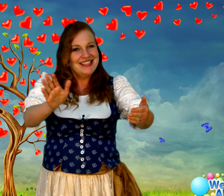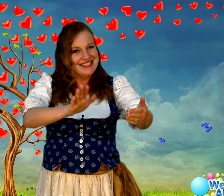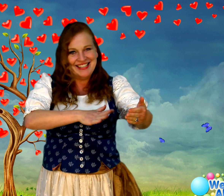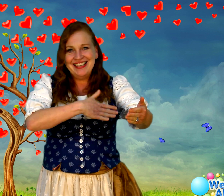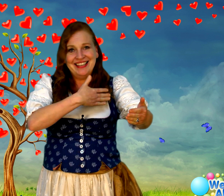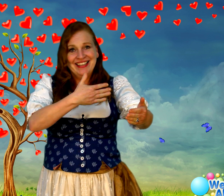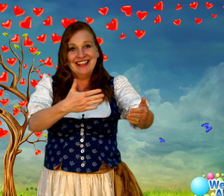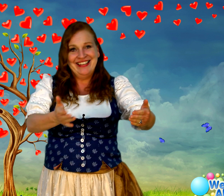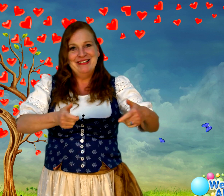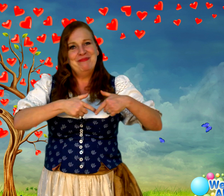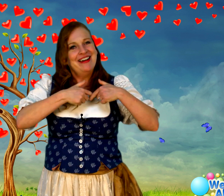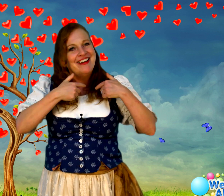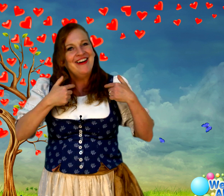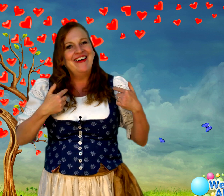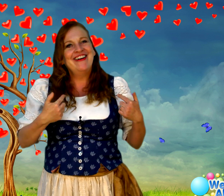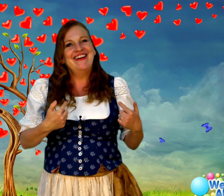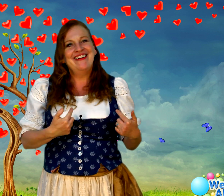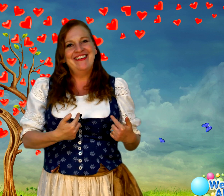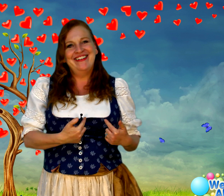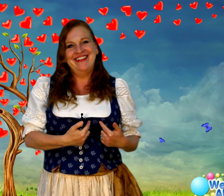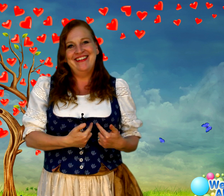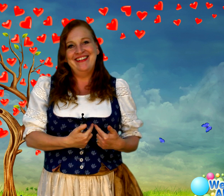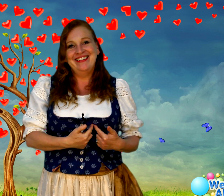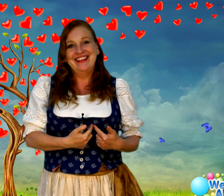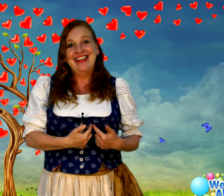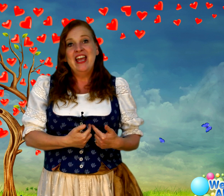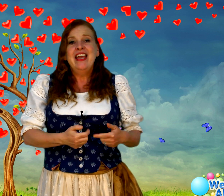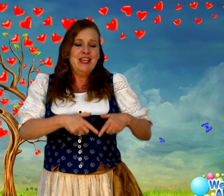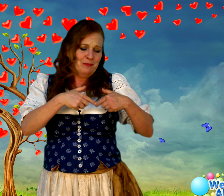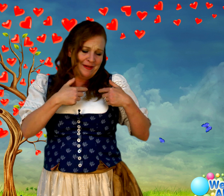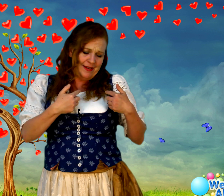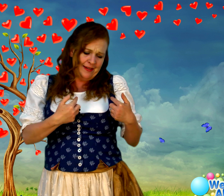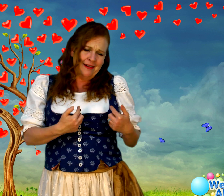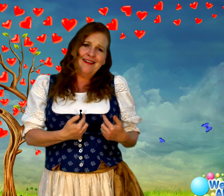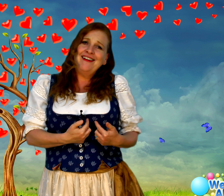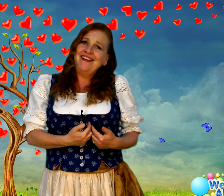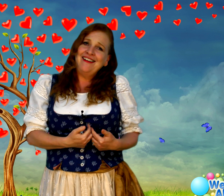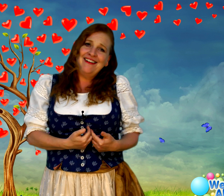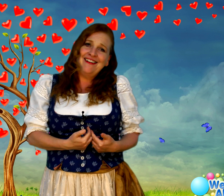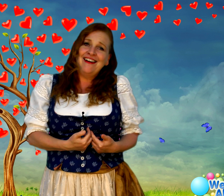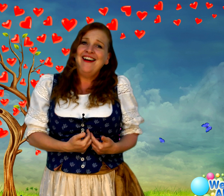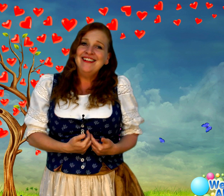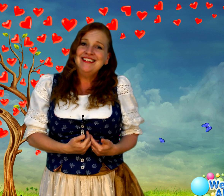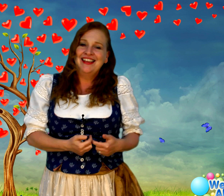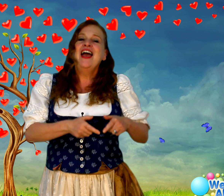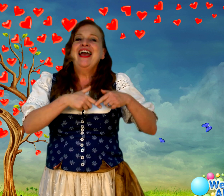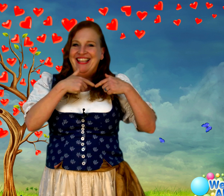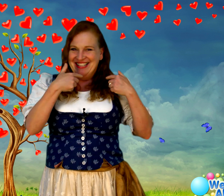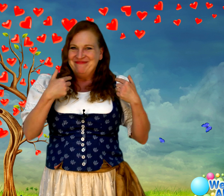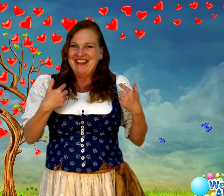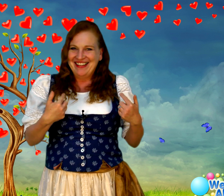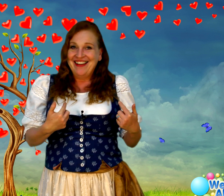singing in my heart. In my heart, in my